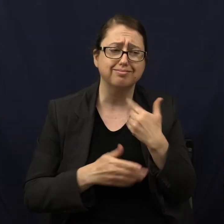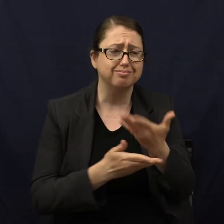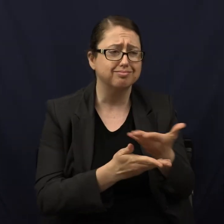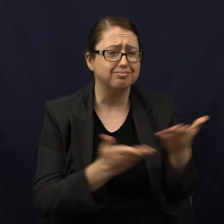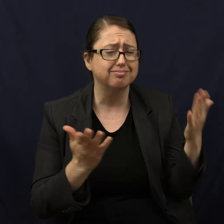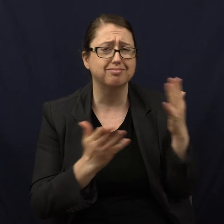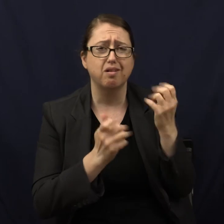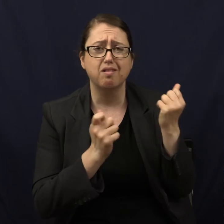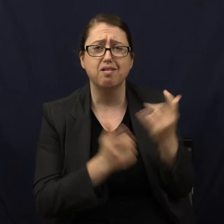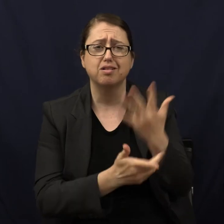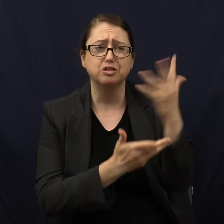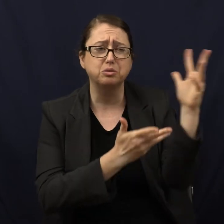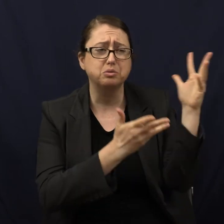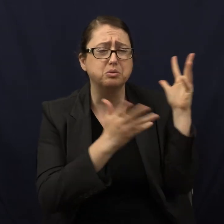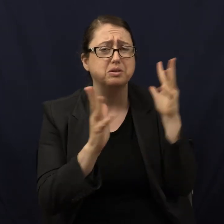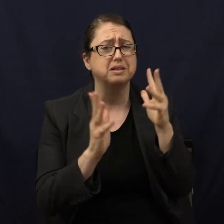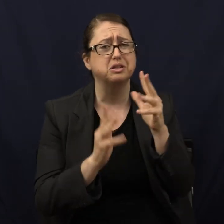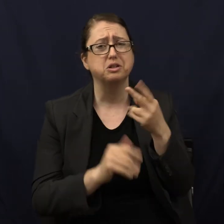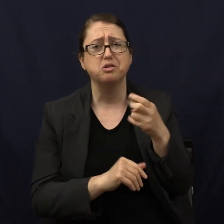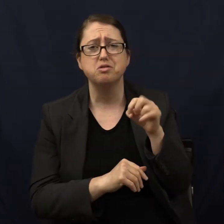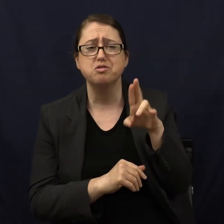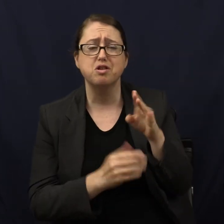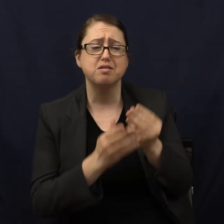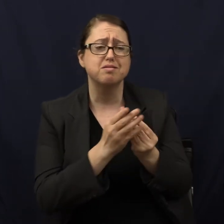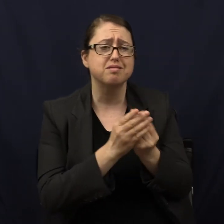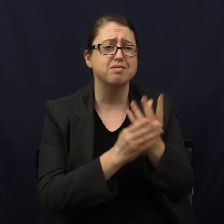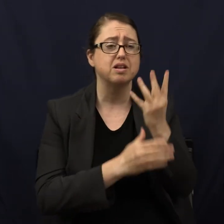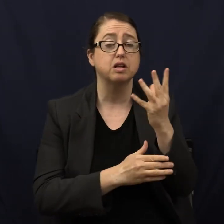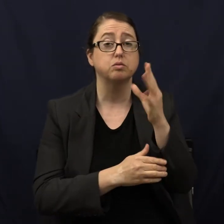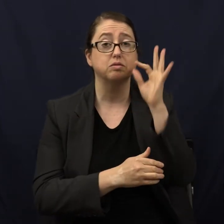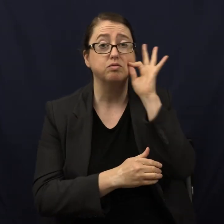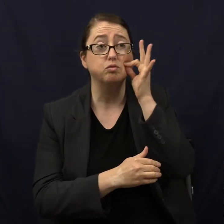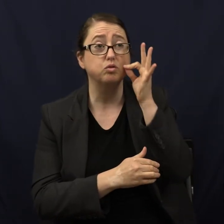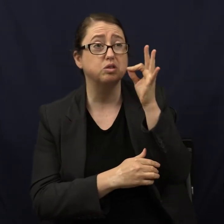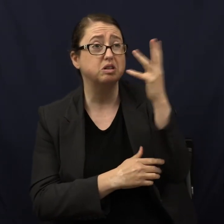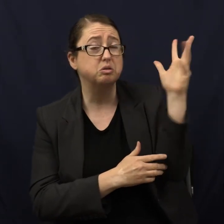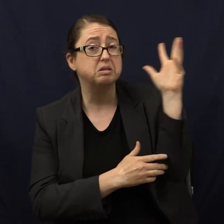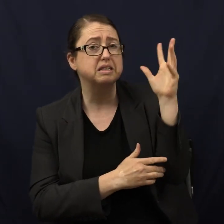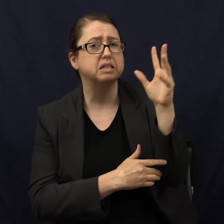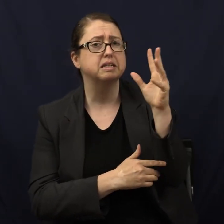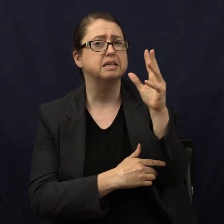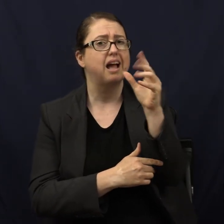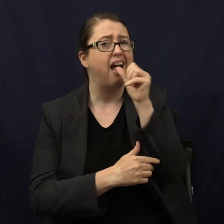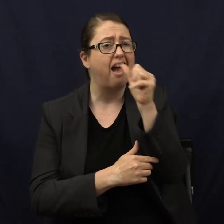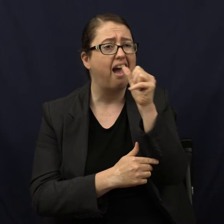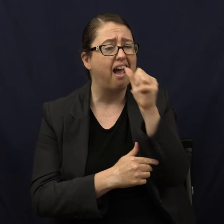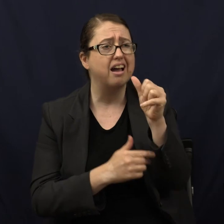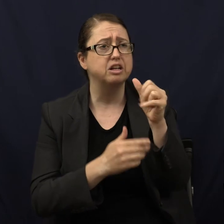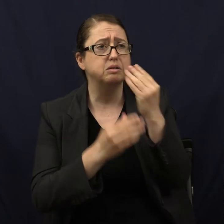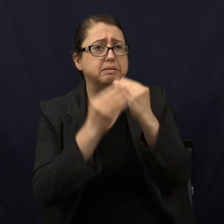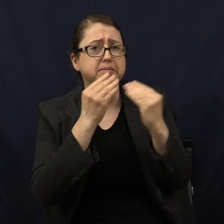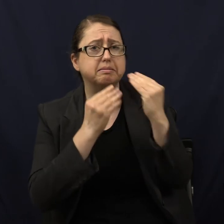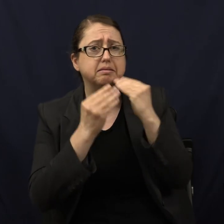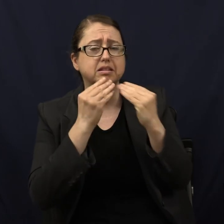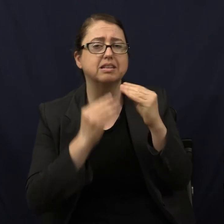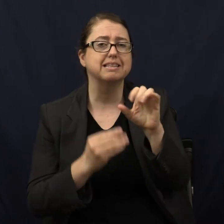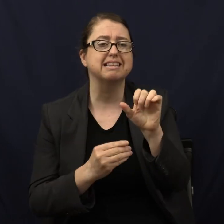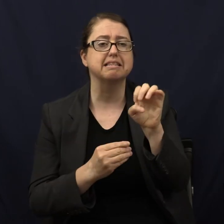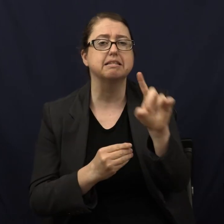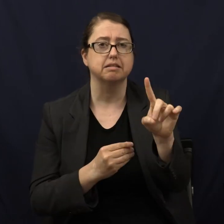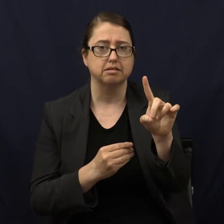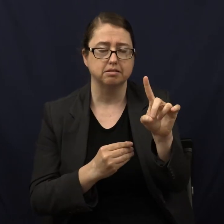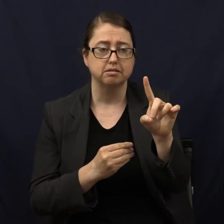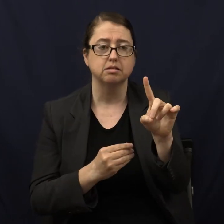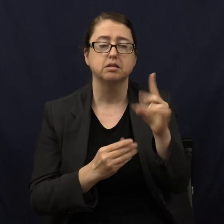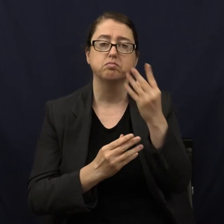every tree in which is the fruit of a tree yielding seed to you. It shall be for food, right? And then